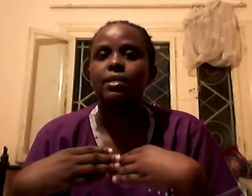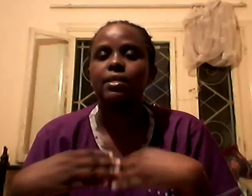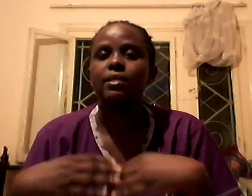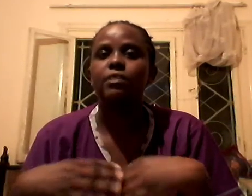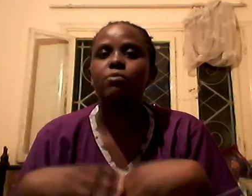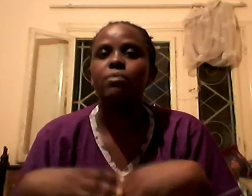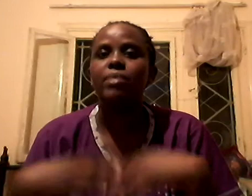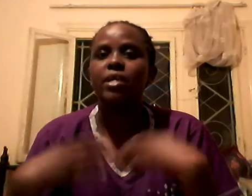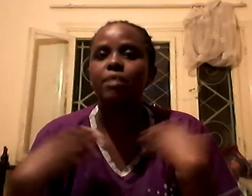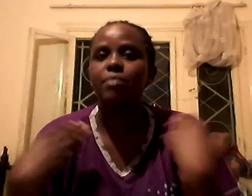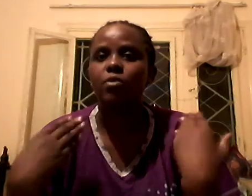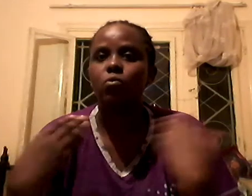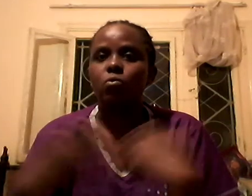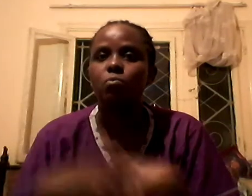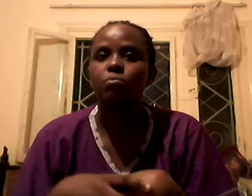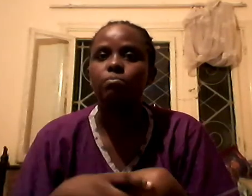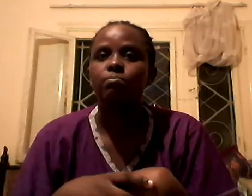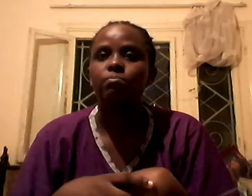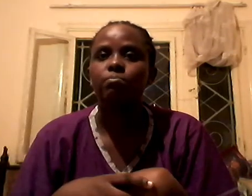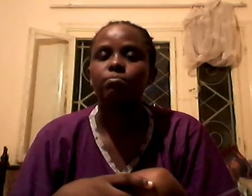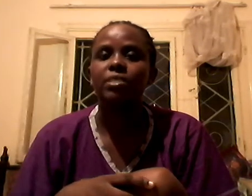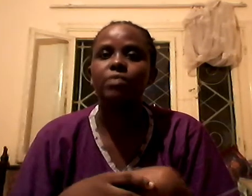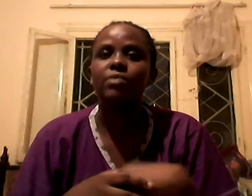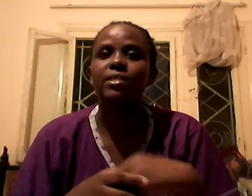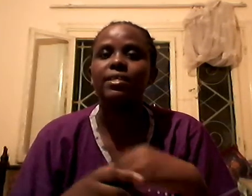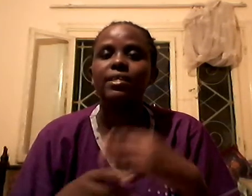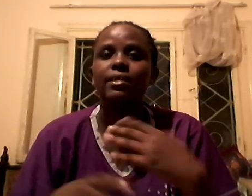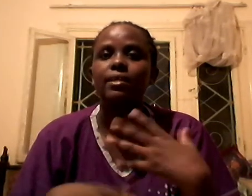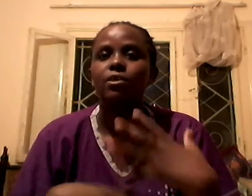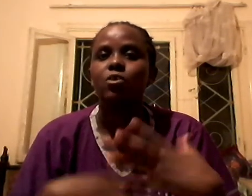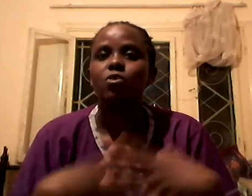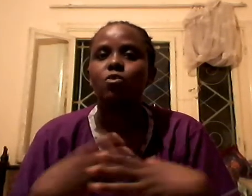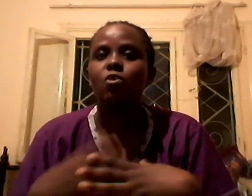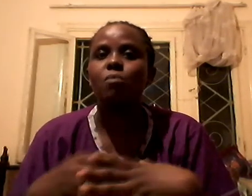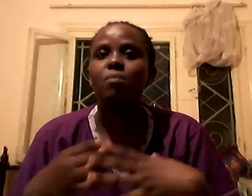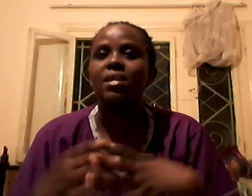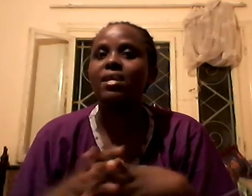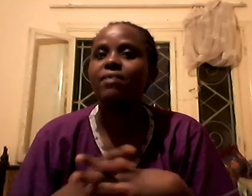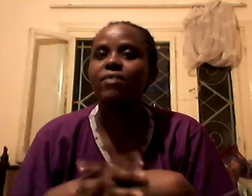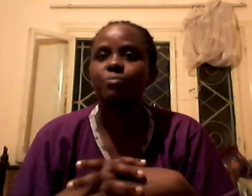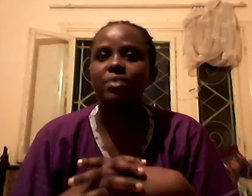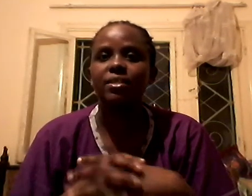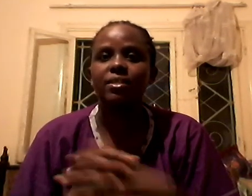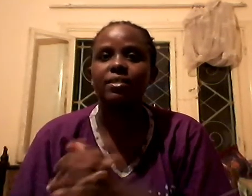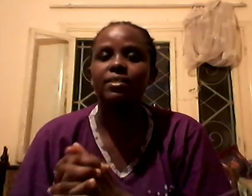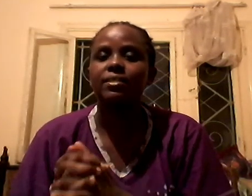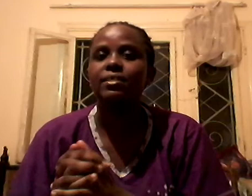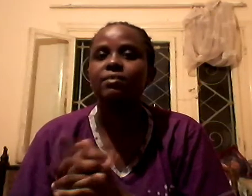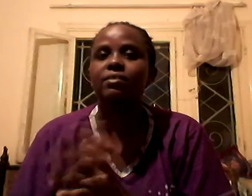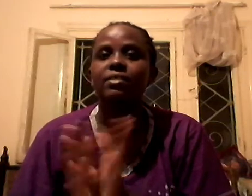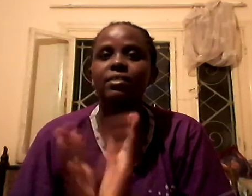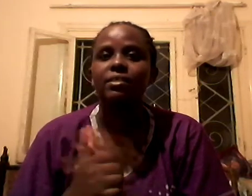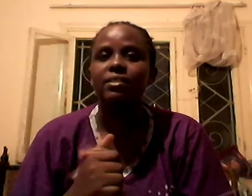It will be a happy home. But when the home lacks respect, there is nothing